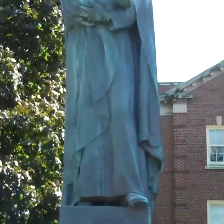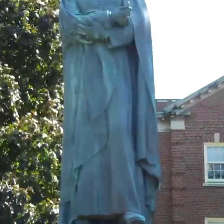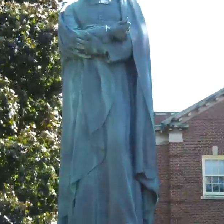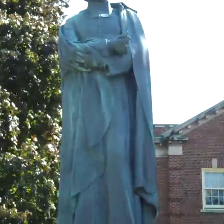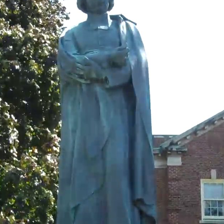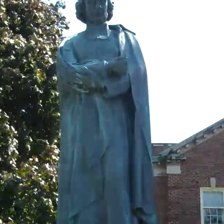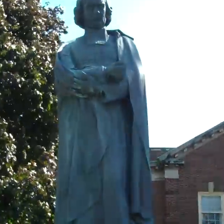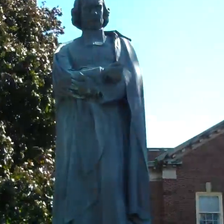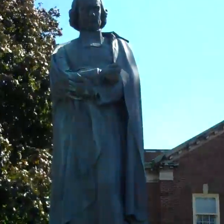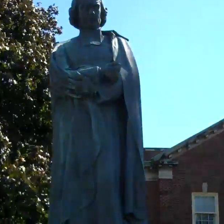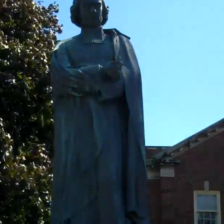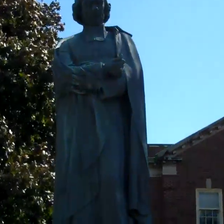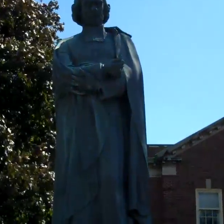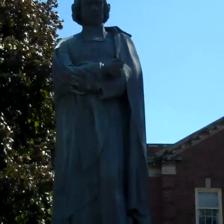so much.